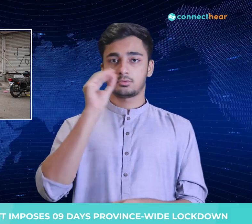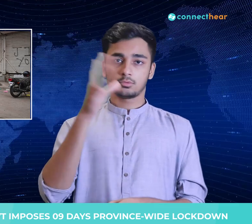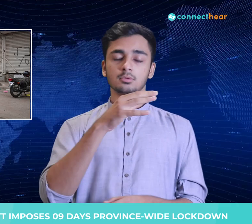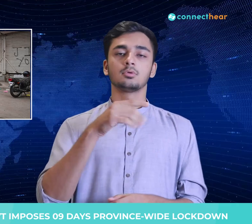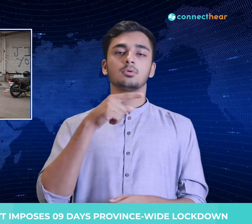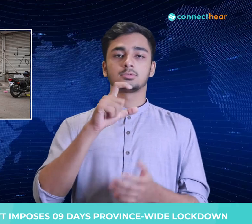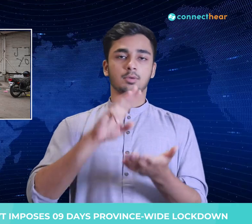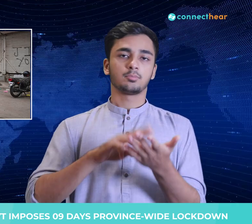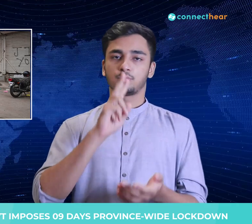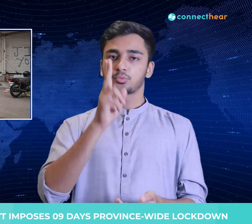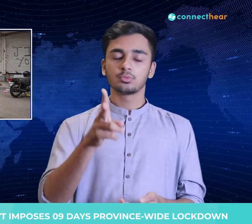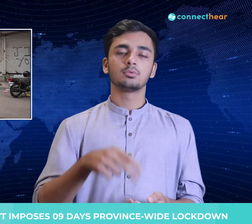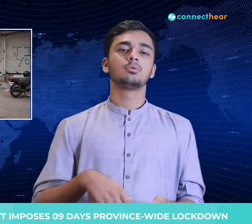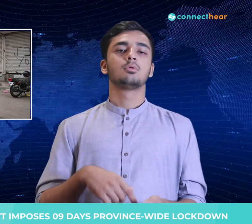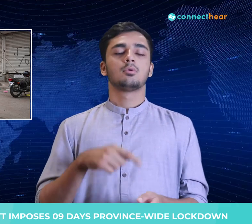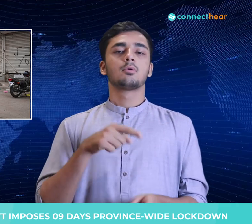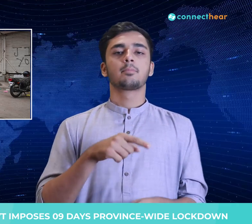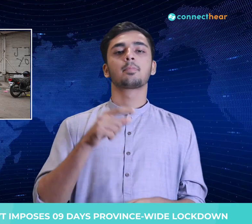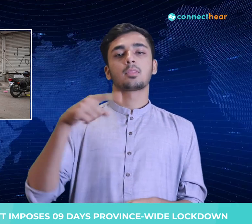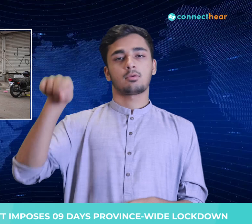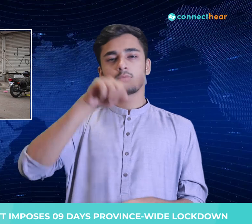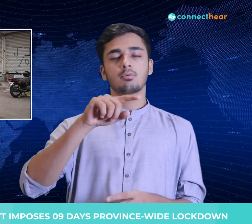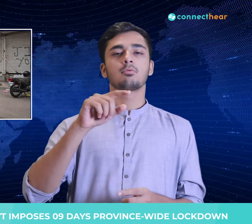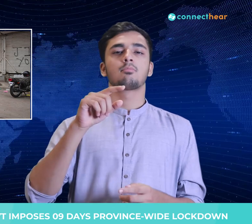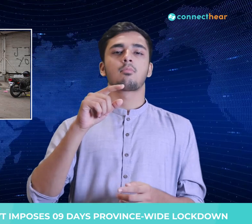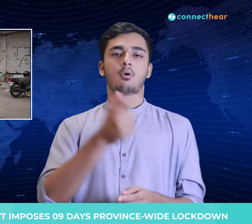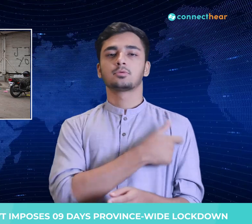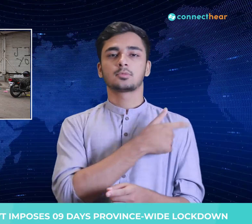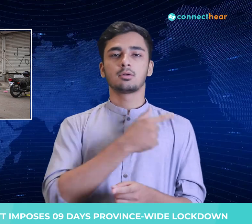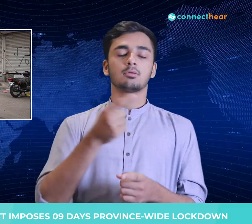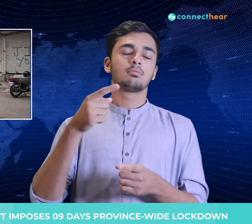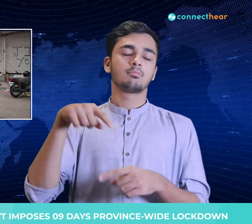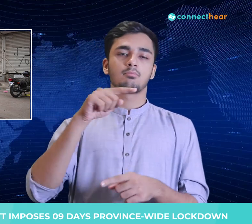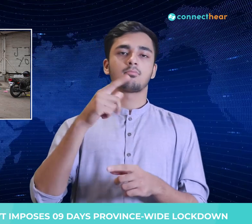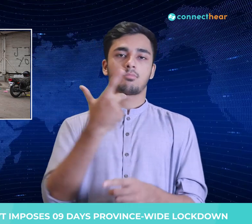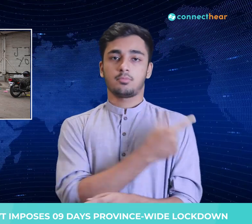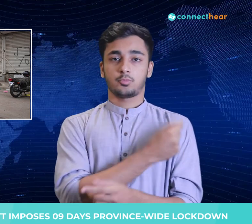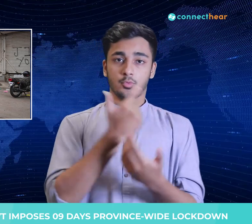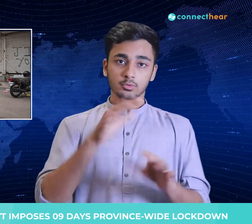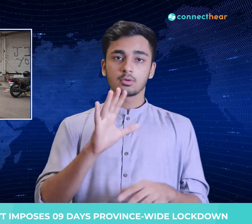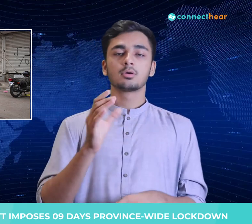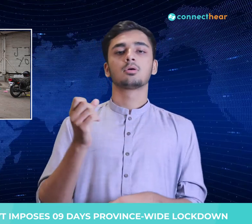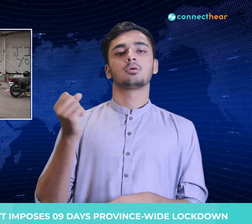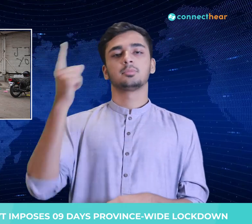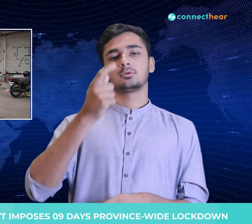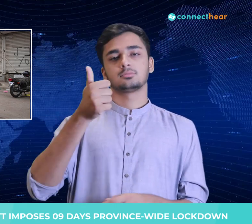while intercity transport and markets would be closed down from Saturday. The provincial government shared that